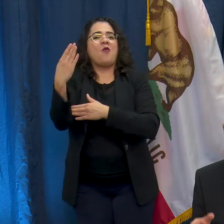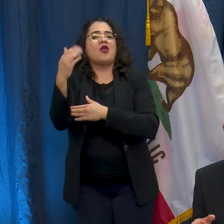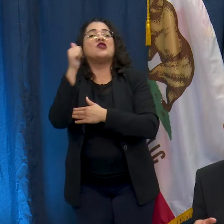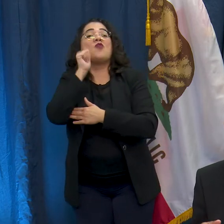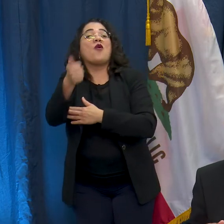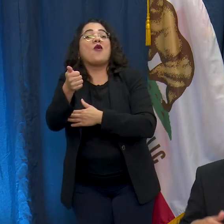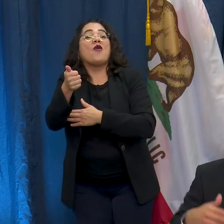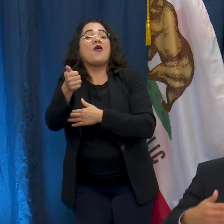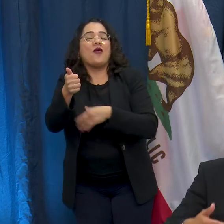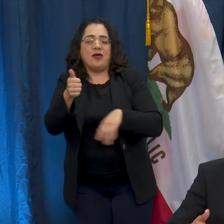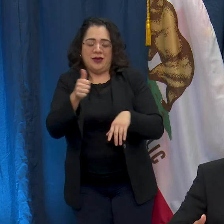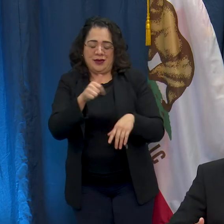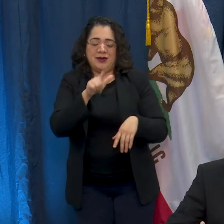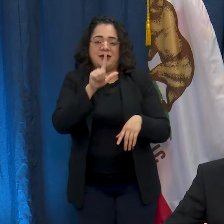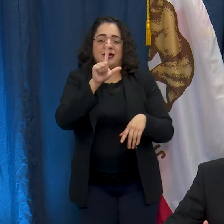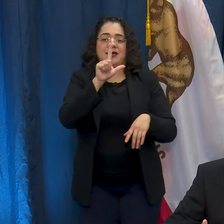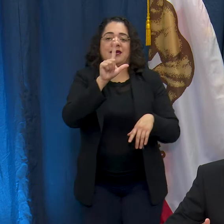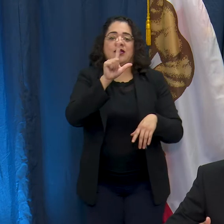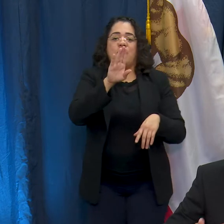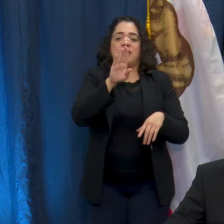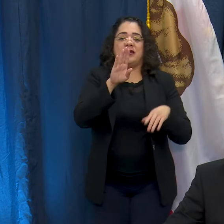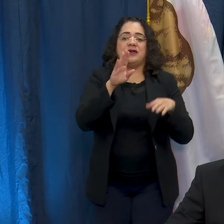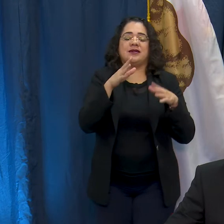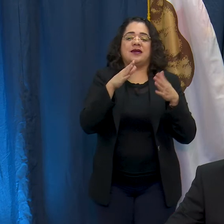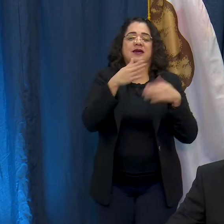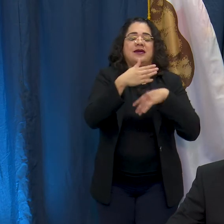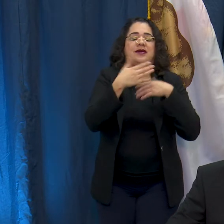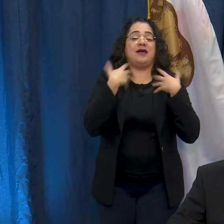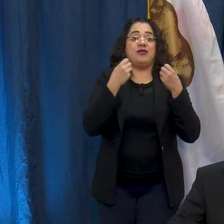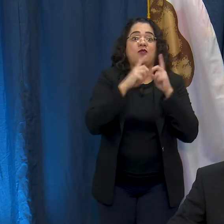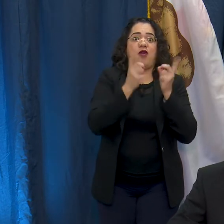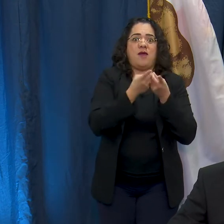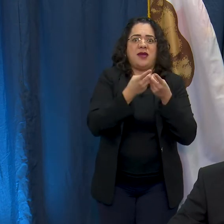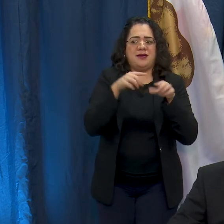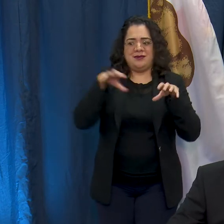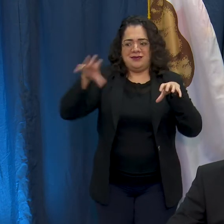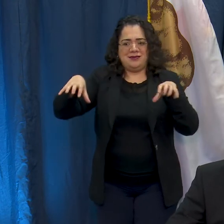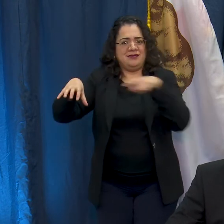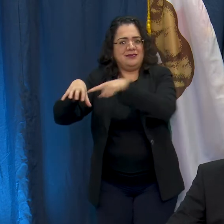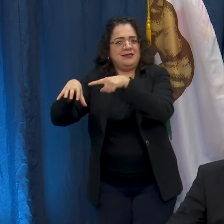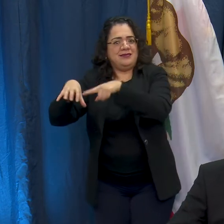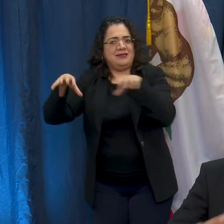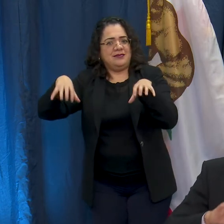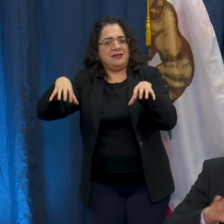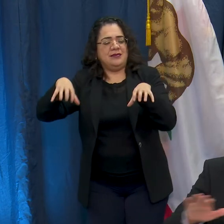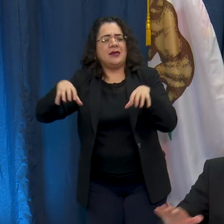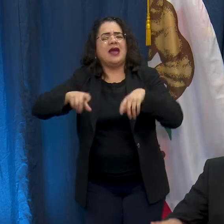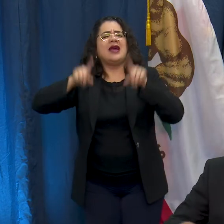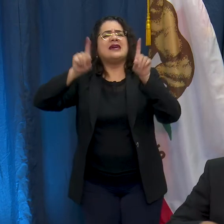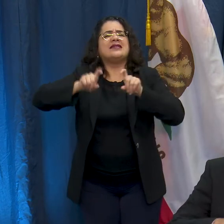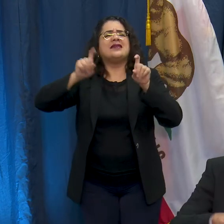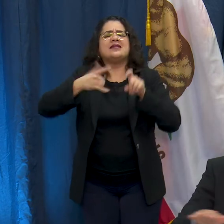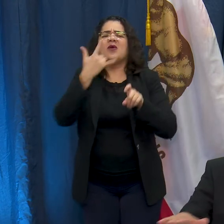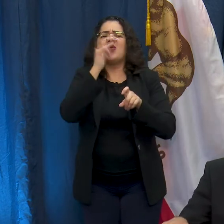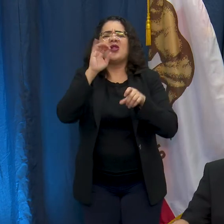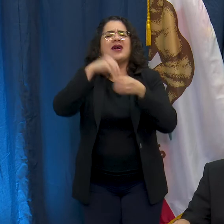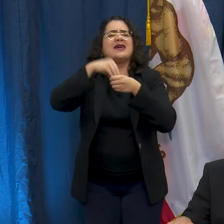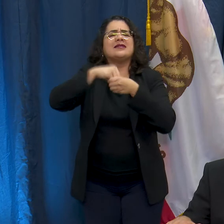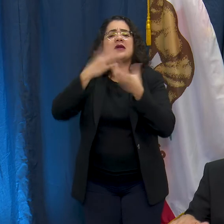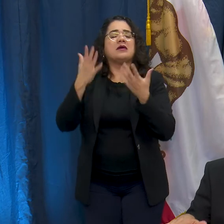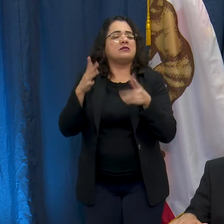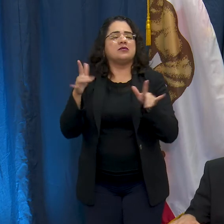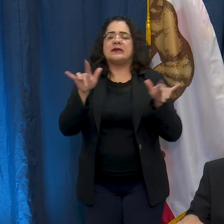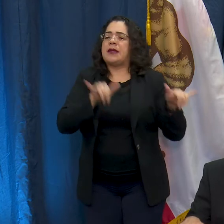the clinic. Now how does this testing center work? The testing center works like all of the other county